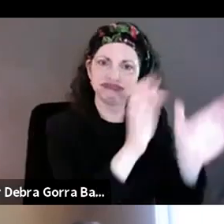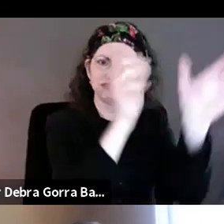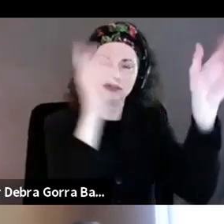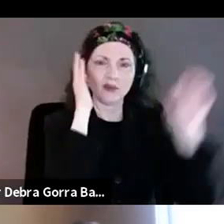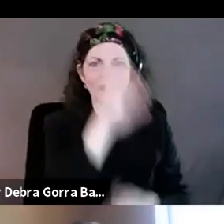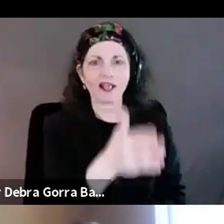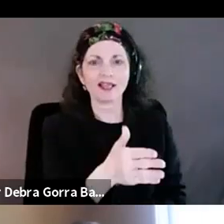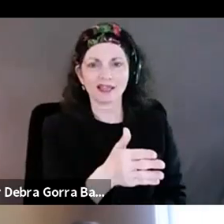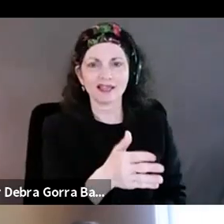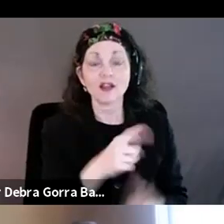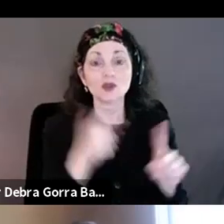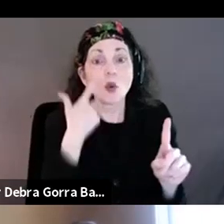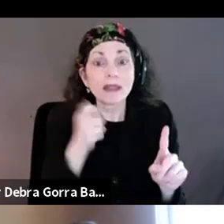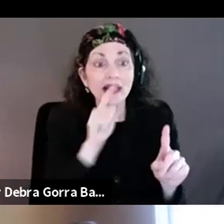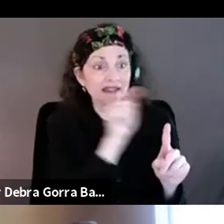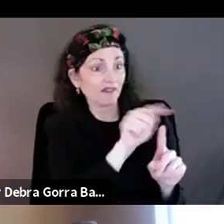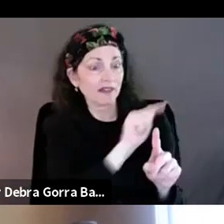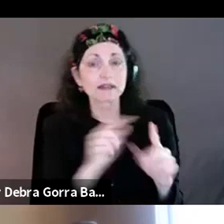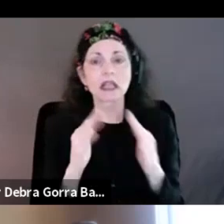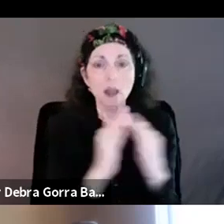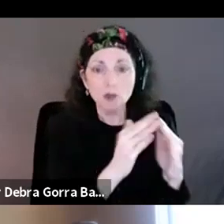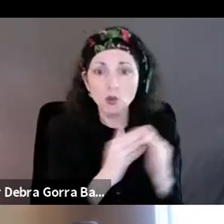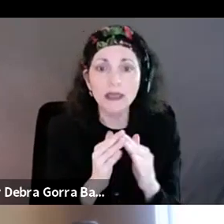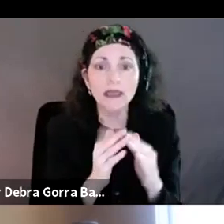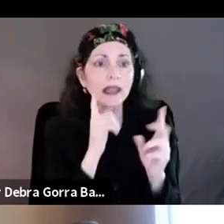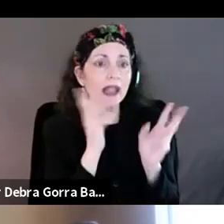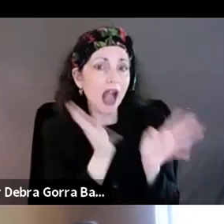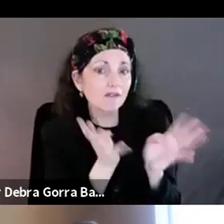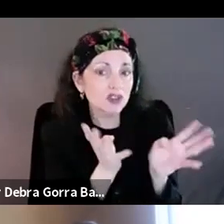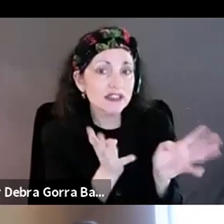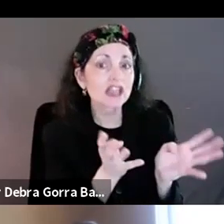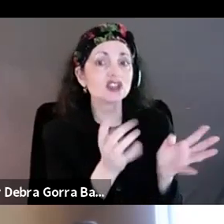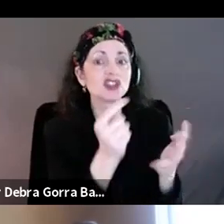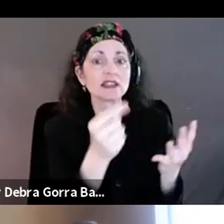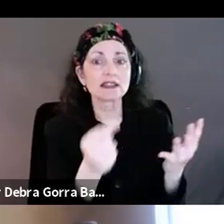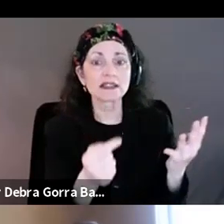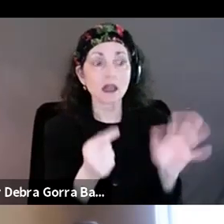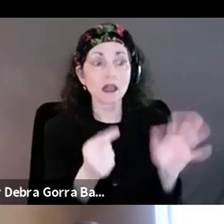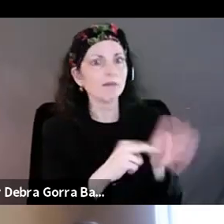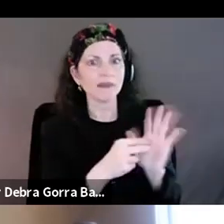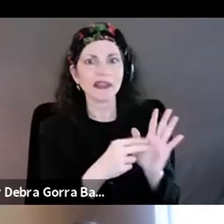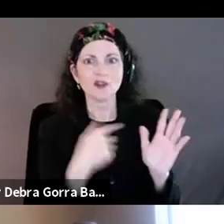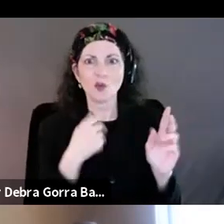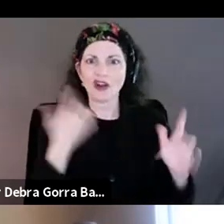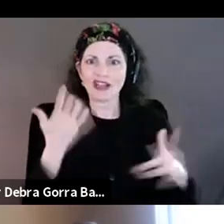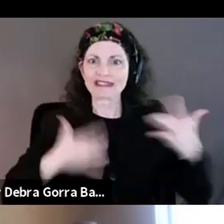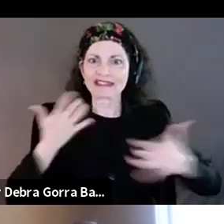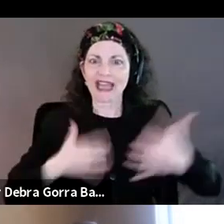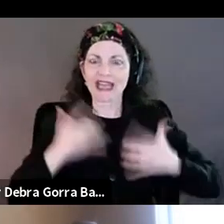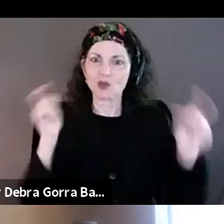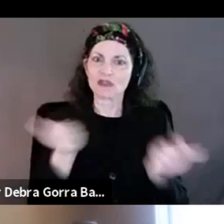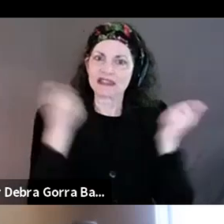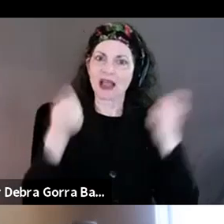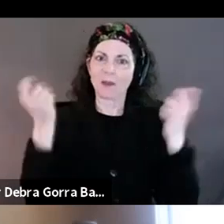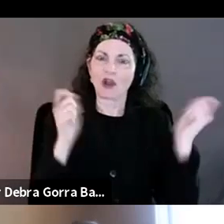of these communities and these conversations that we're having. I mean, we're, we're, we're excited to celebrate the 30th